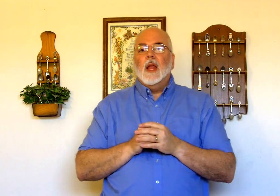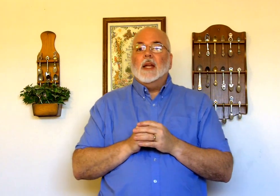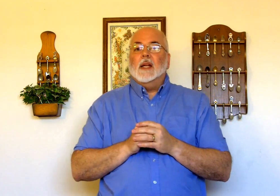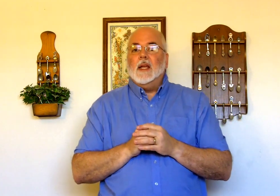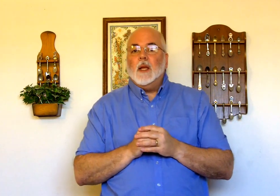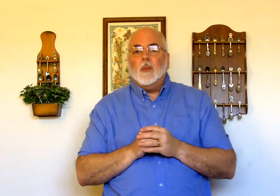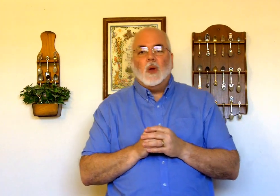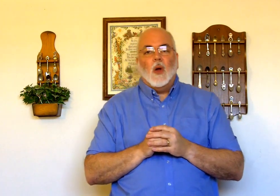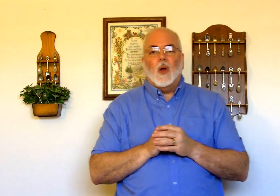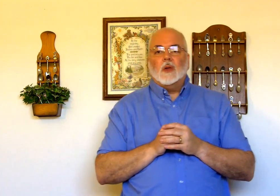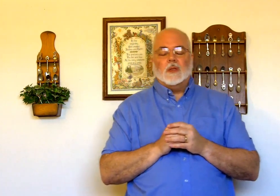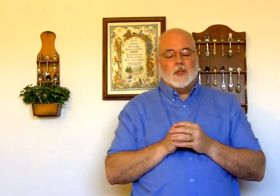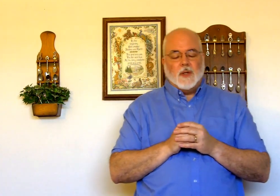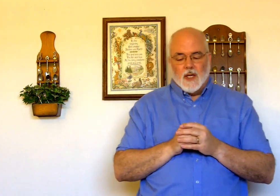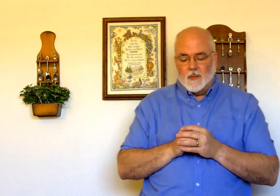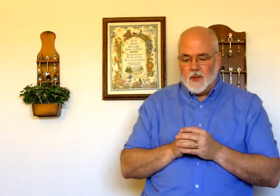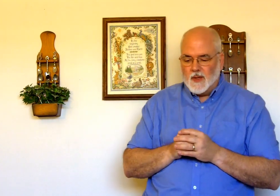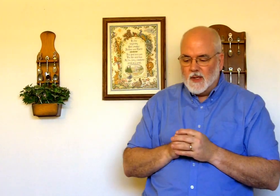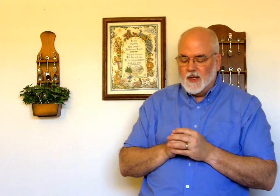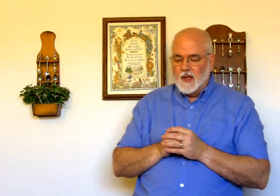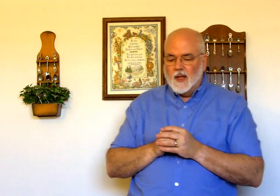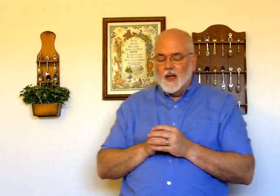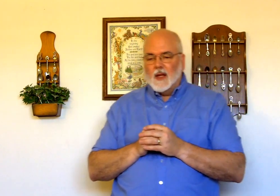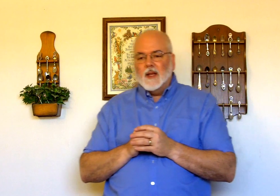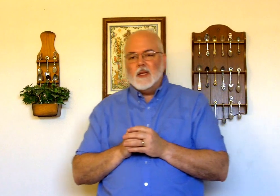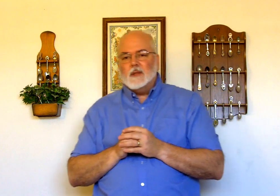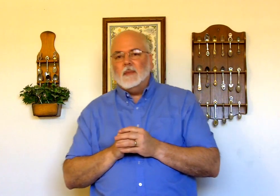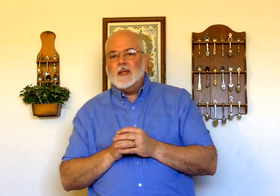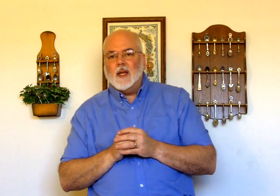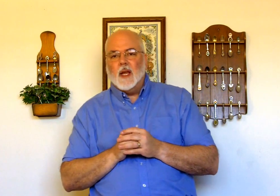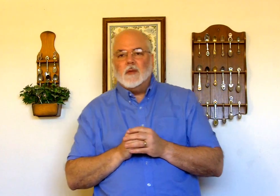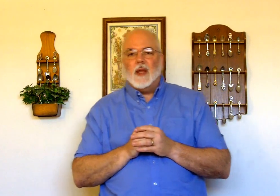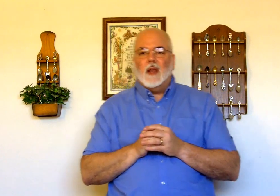deep calls to deep and this is basically him saying